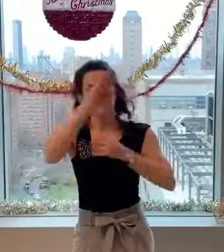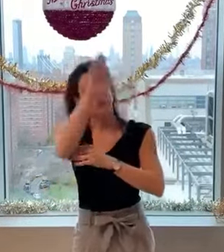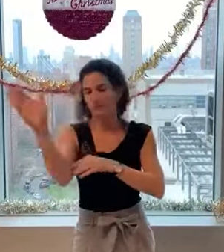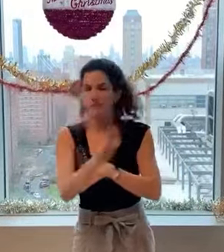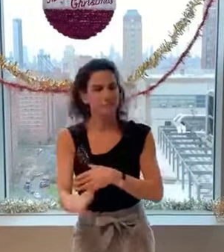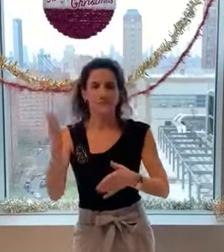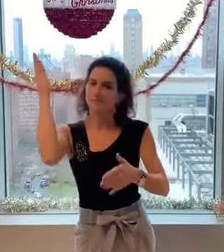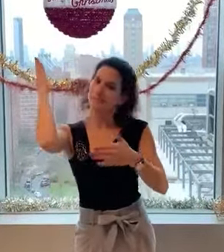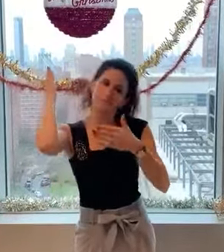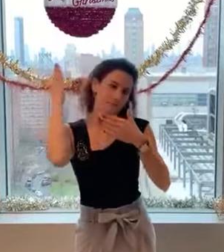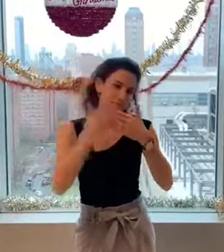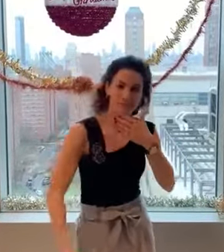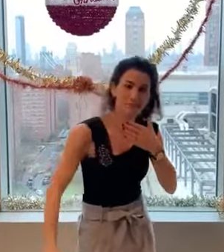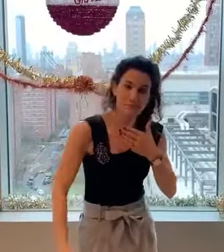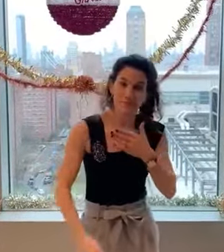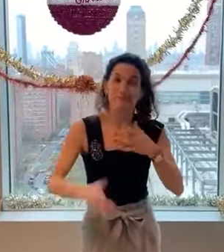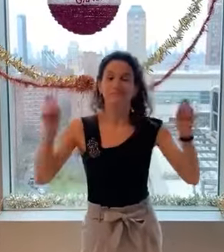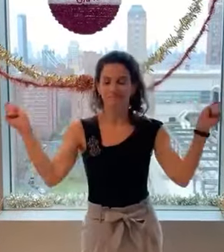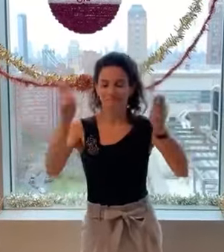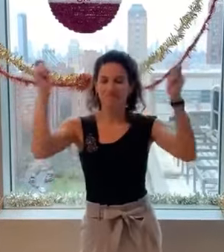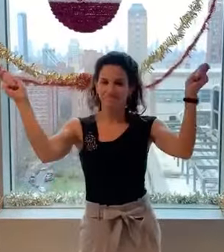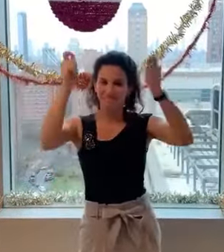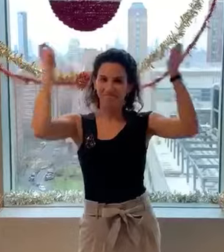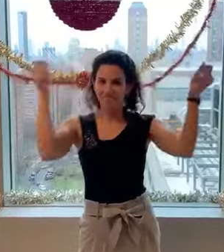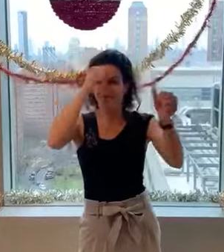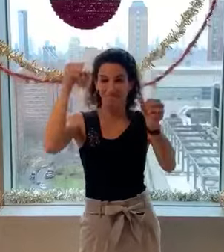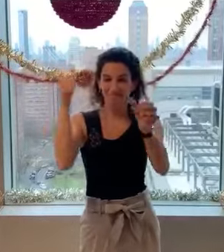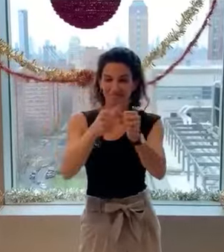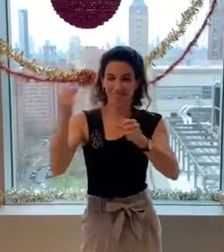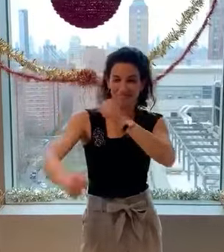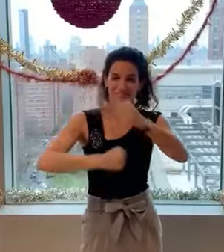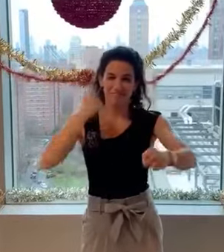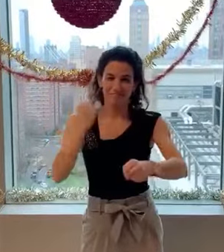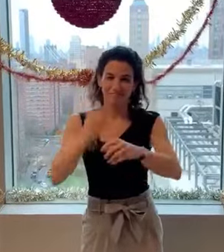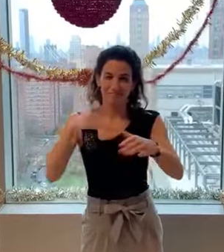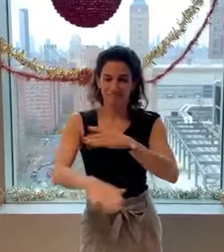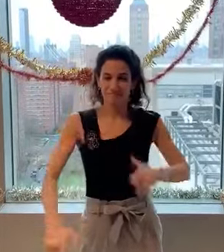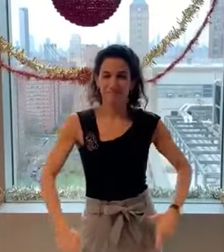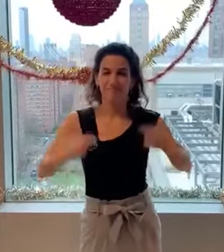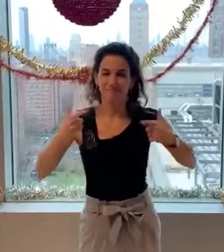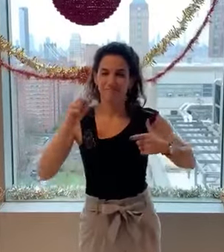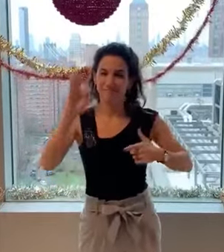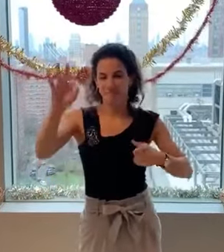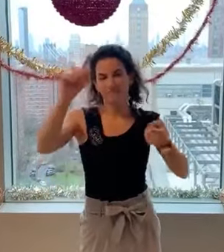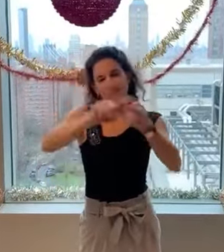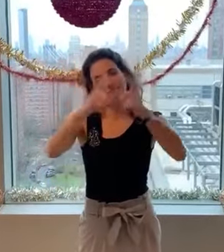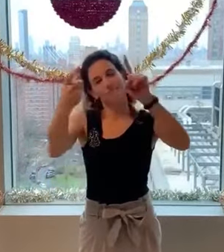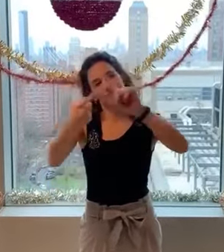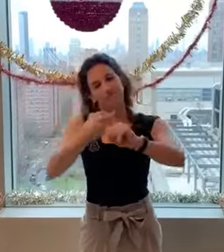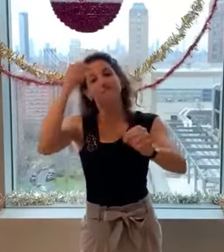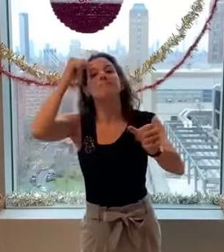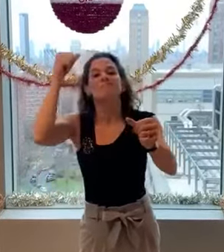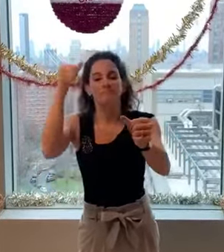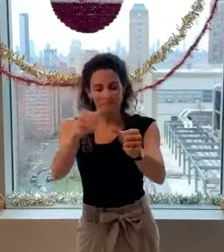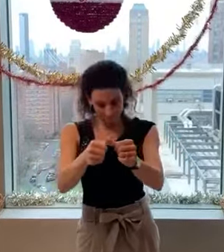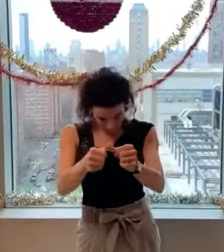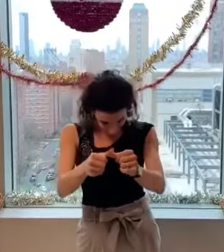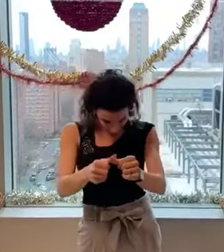never ends Let's celebrate, remember A year in the life of a man Remember that